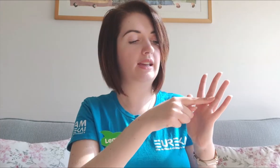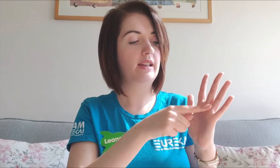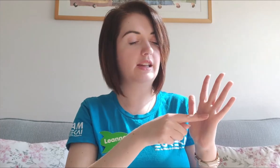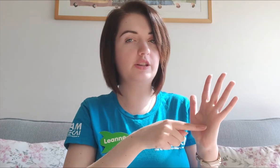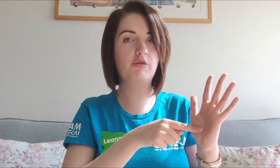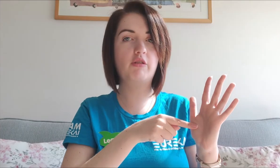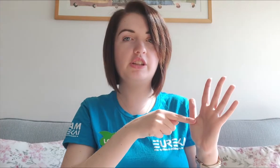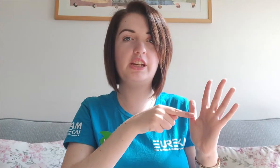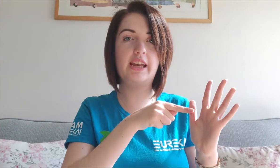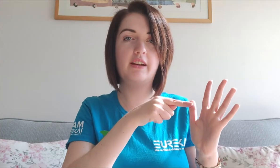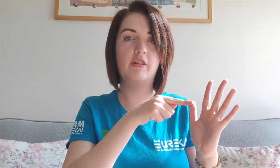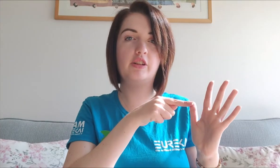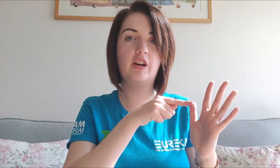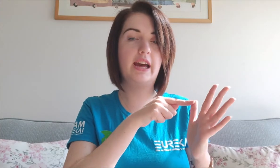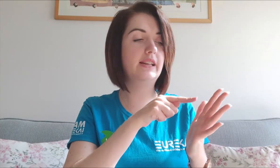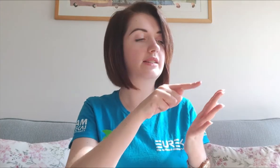and draw a J on your hand.